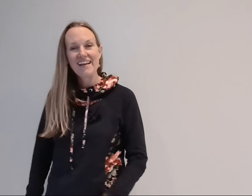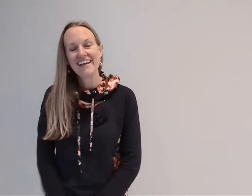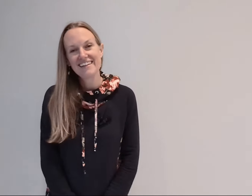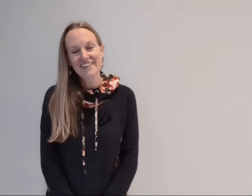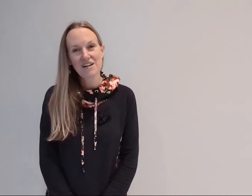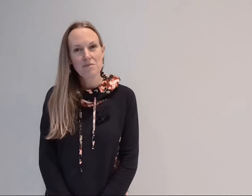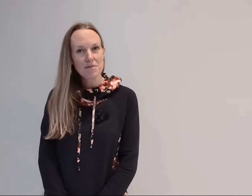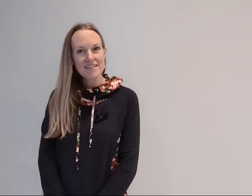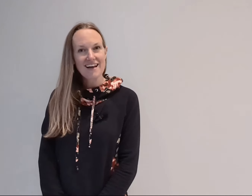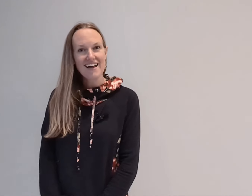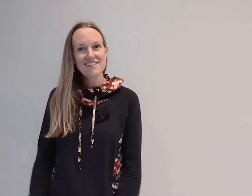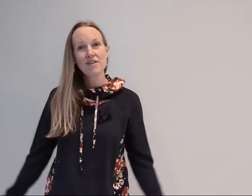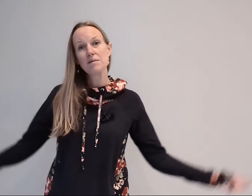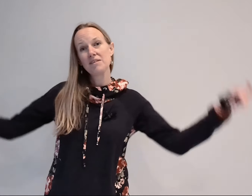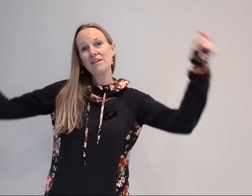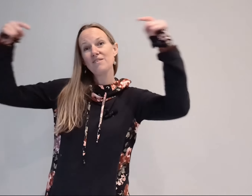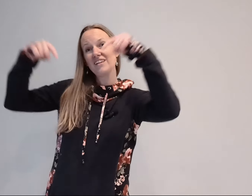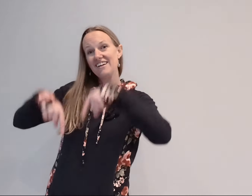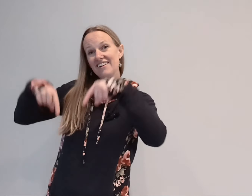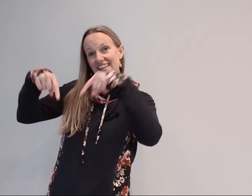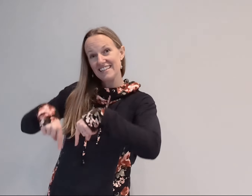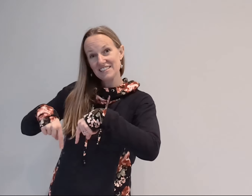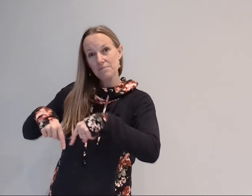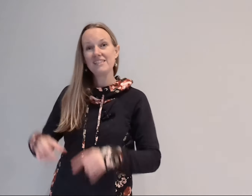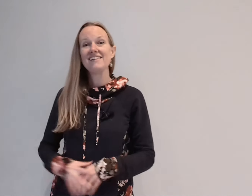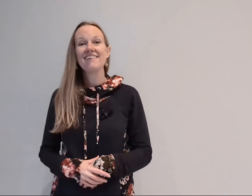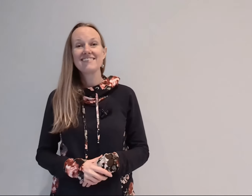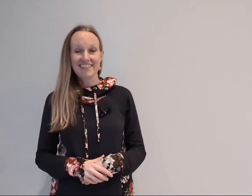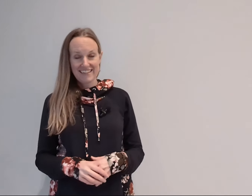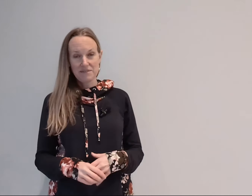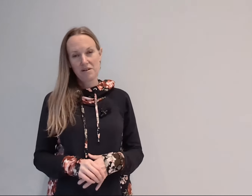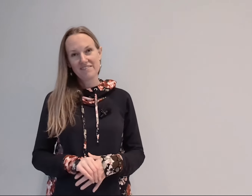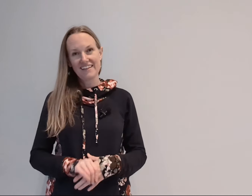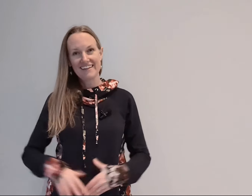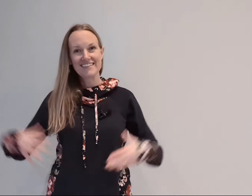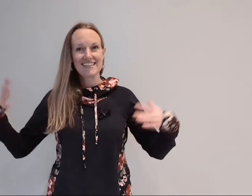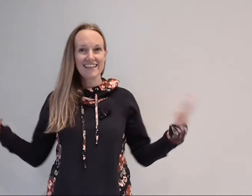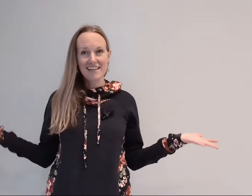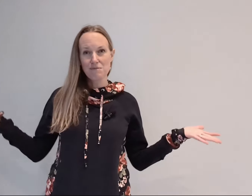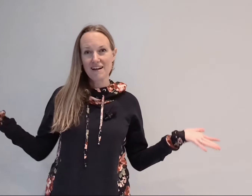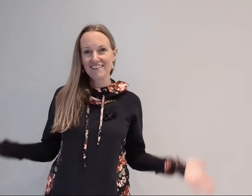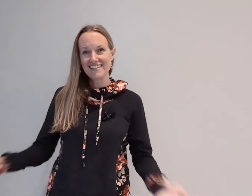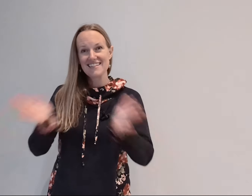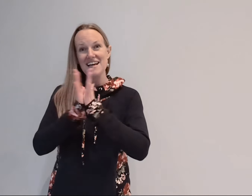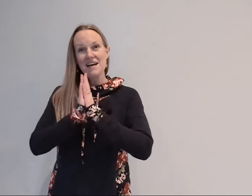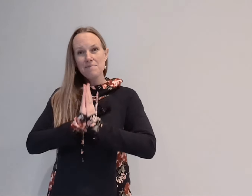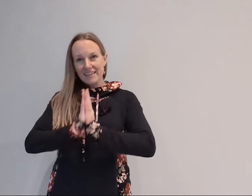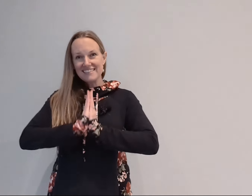right-handed you're gonna mirror my sign so you look below the video in the description there's a link to print off the lyrics and last but not least please